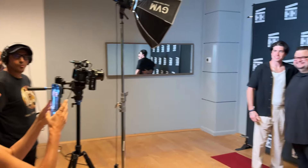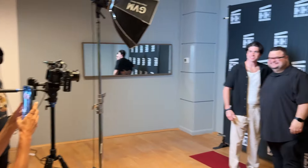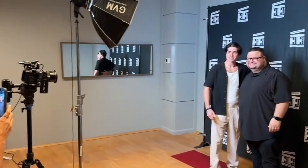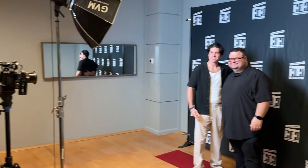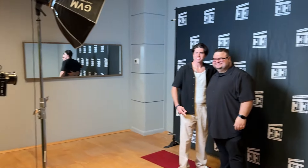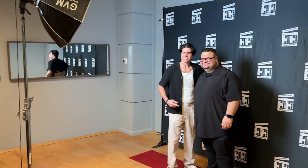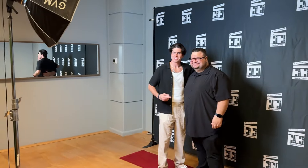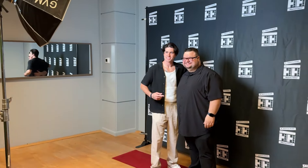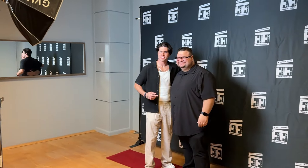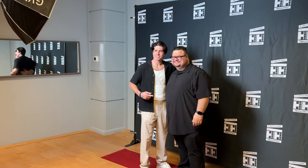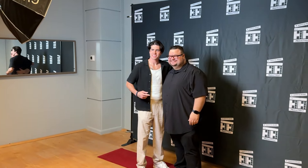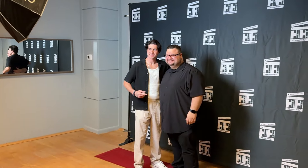but I'm going to cheer.